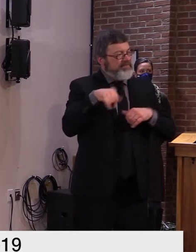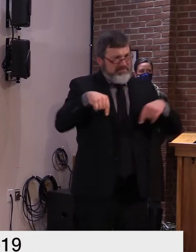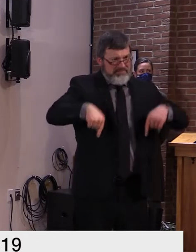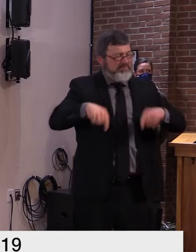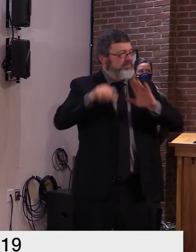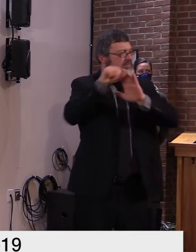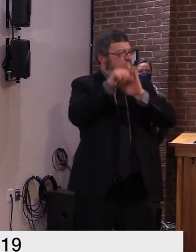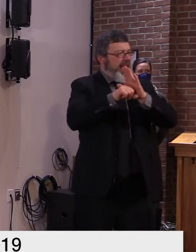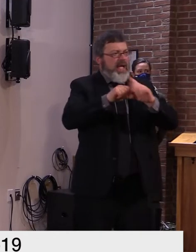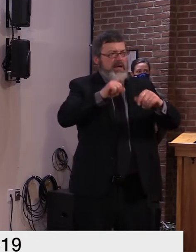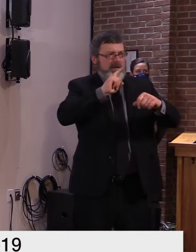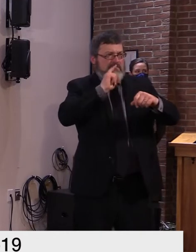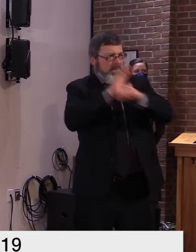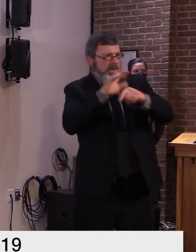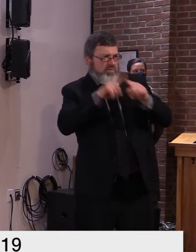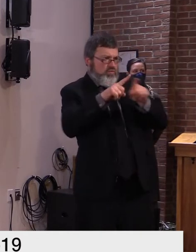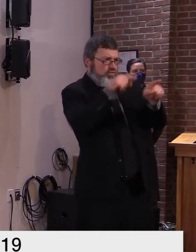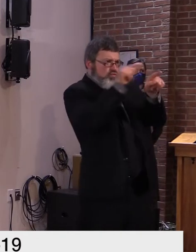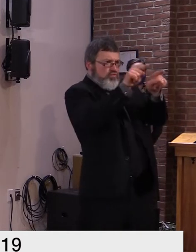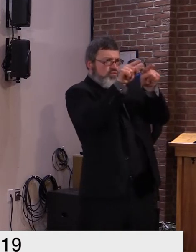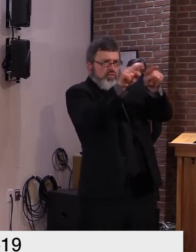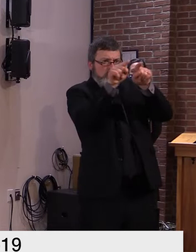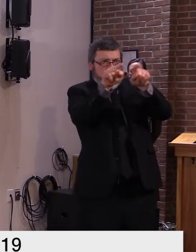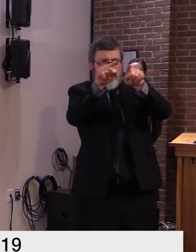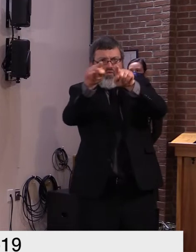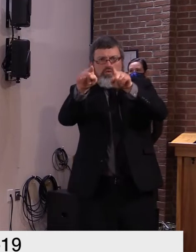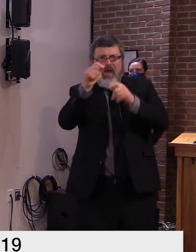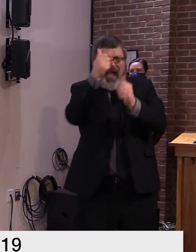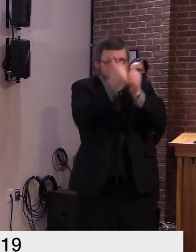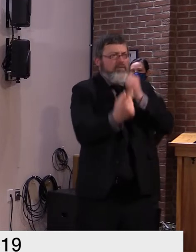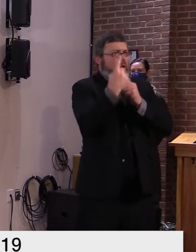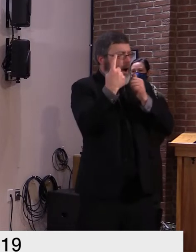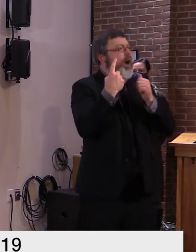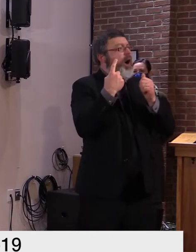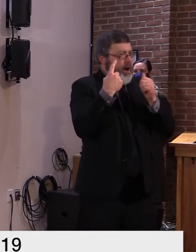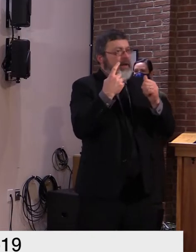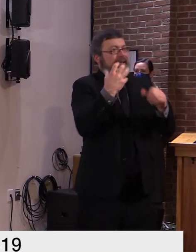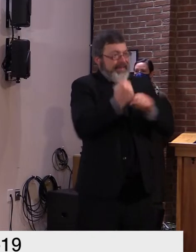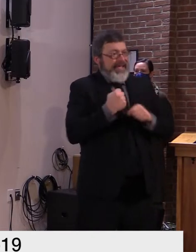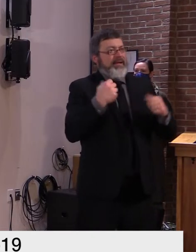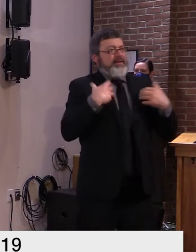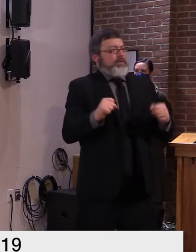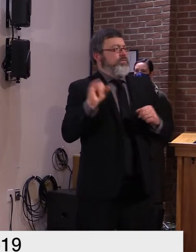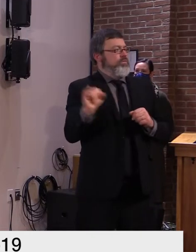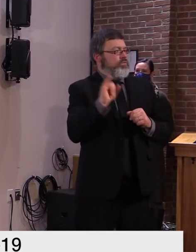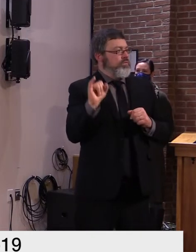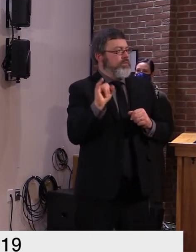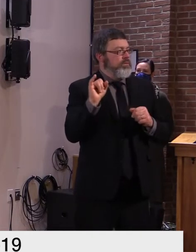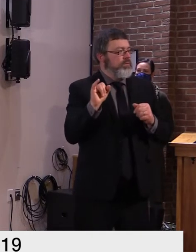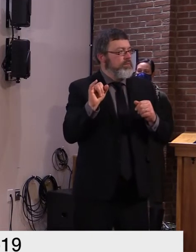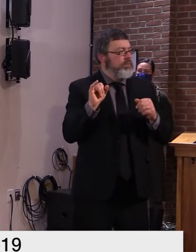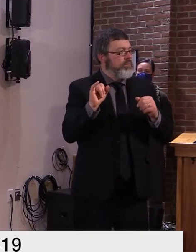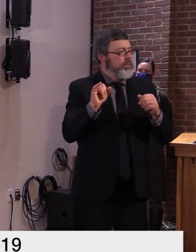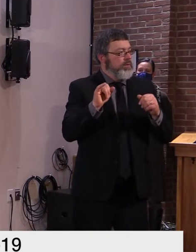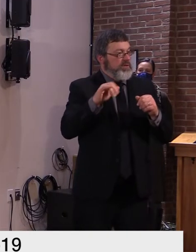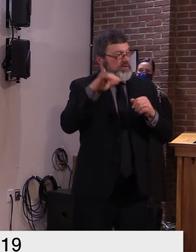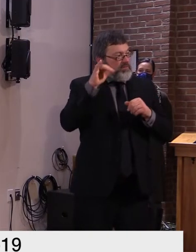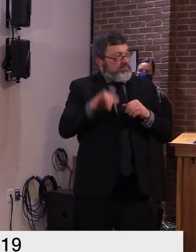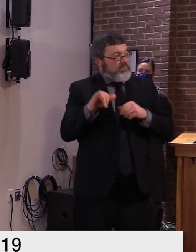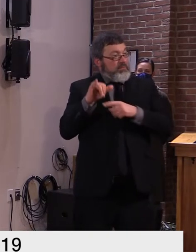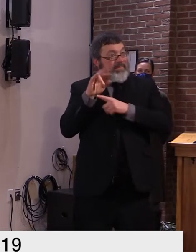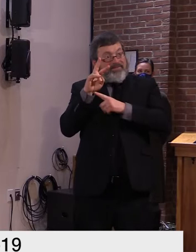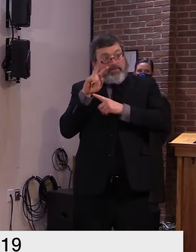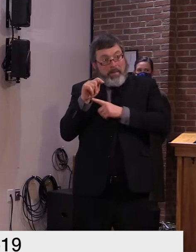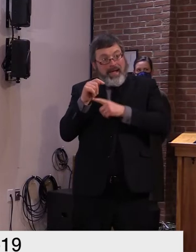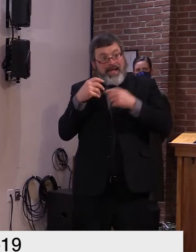financial help will get it uh paid help paying for it vermonters can apply for health